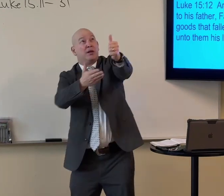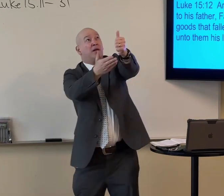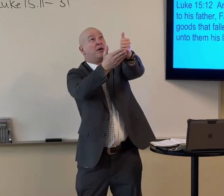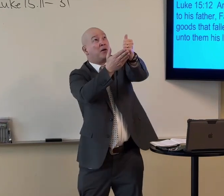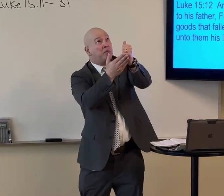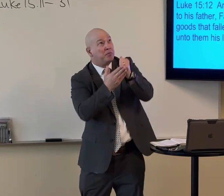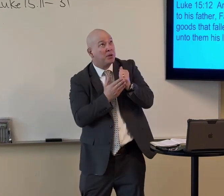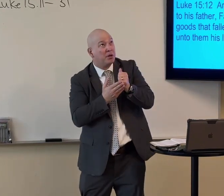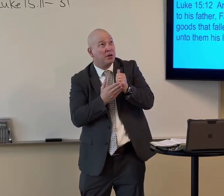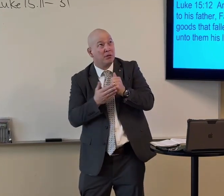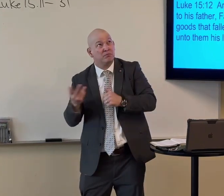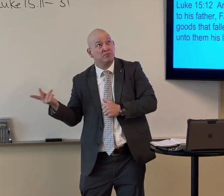Please help him.